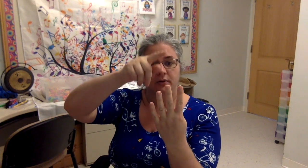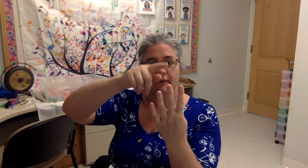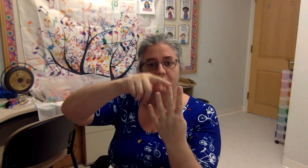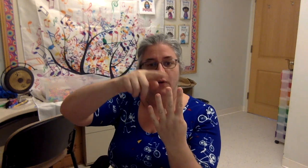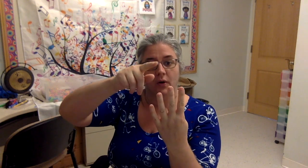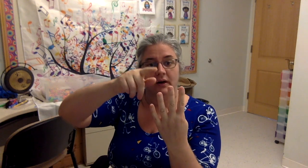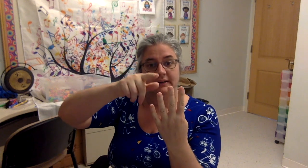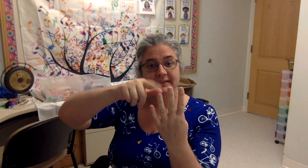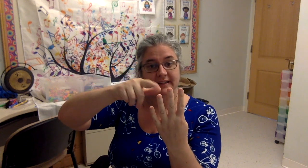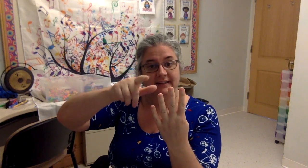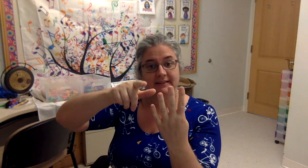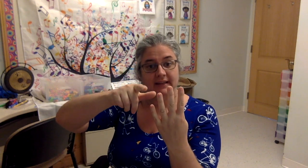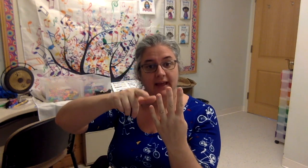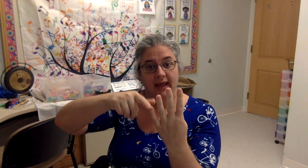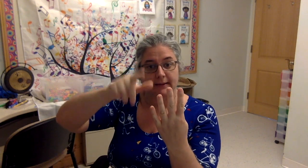four, six, eight.